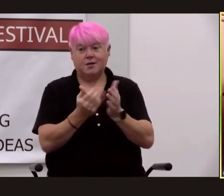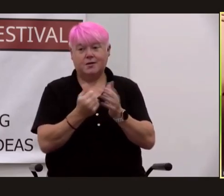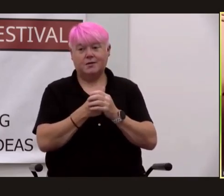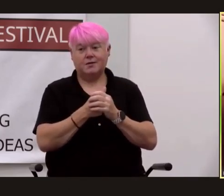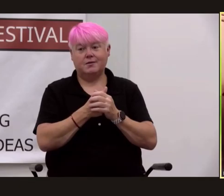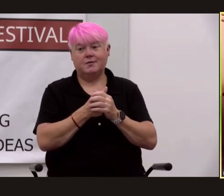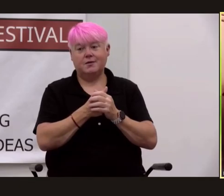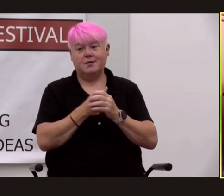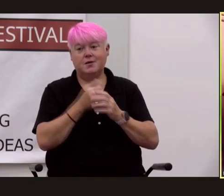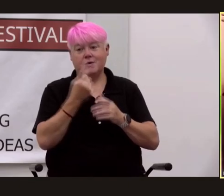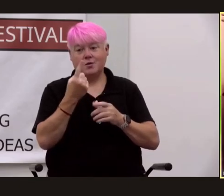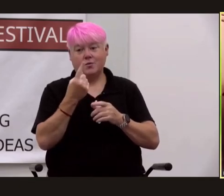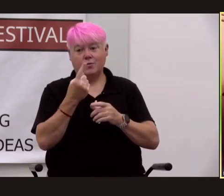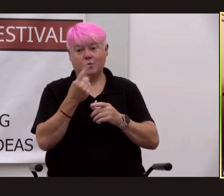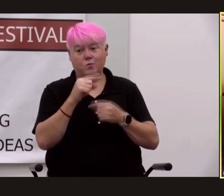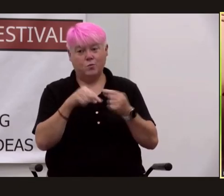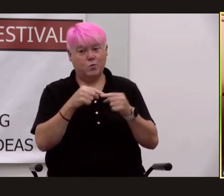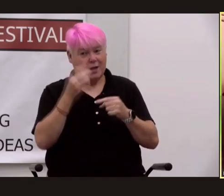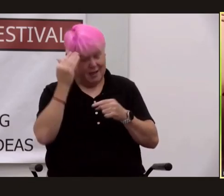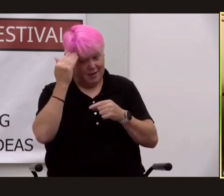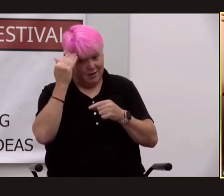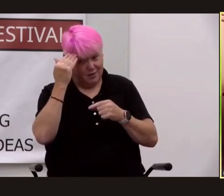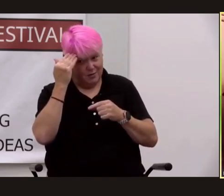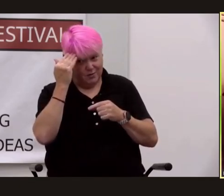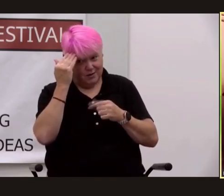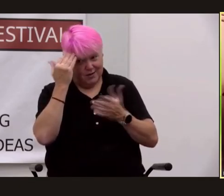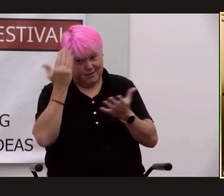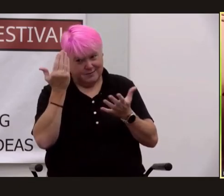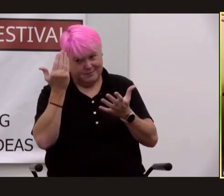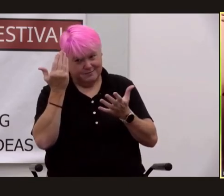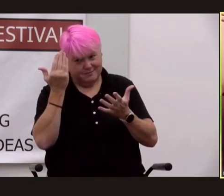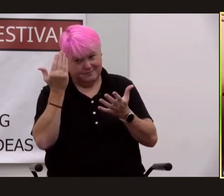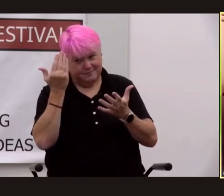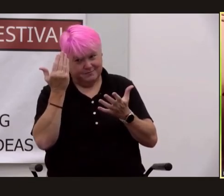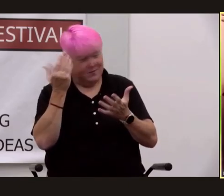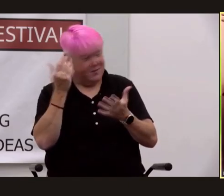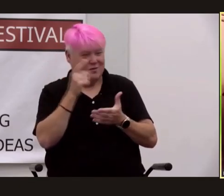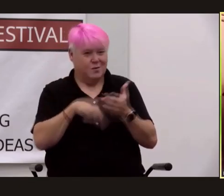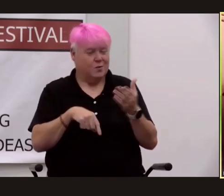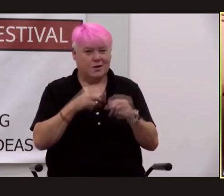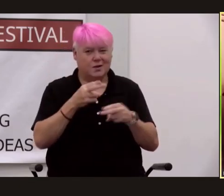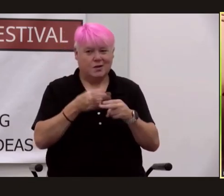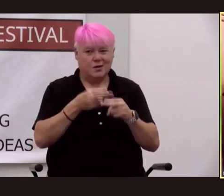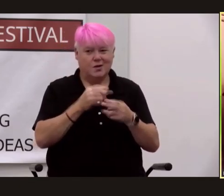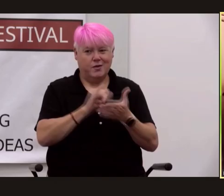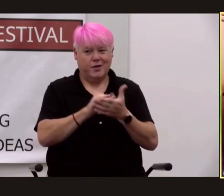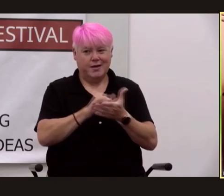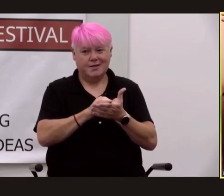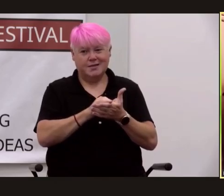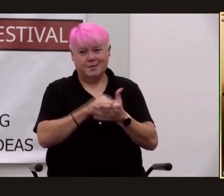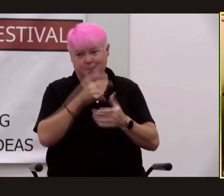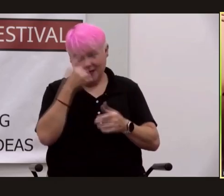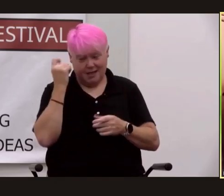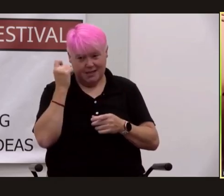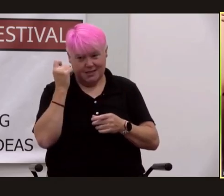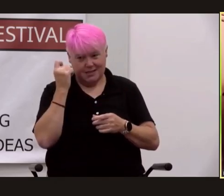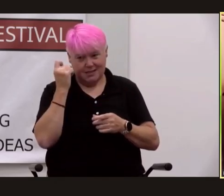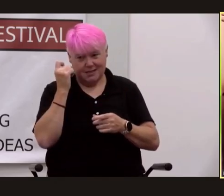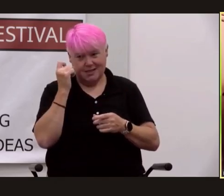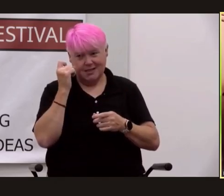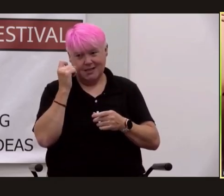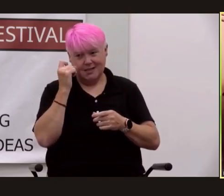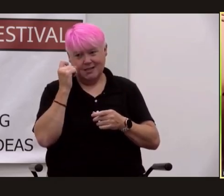what i do this is a it's a i don't even know what to call this novel if you'll forgive me because it's uh